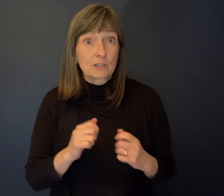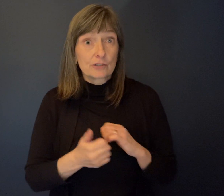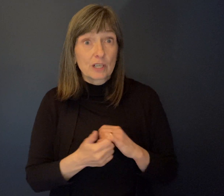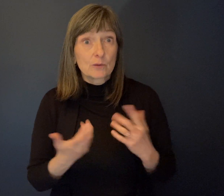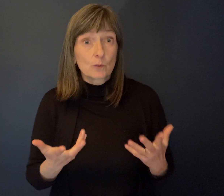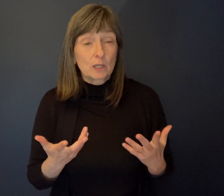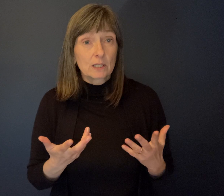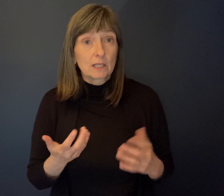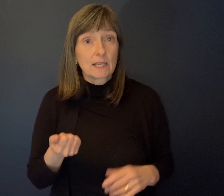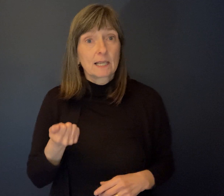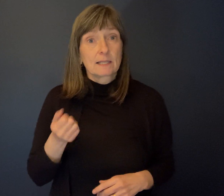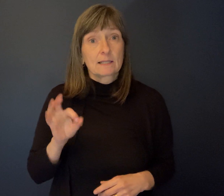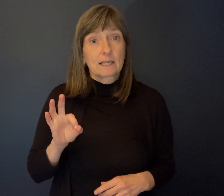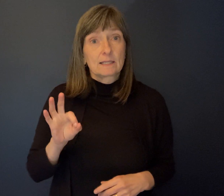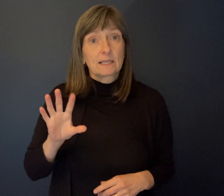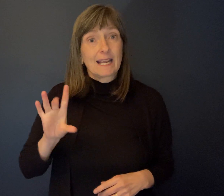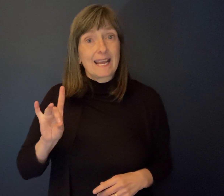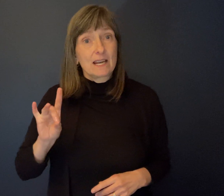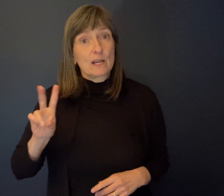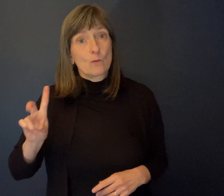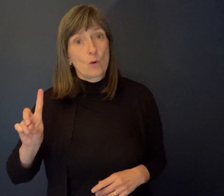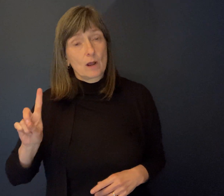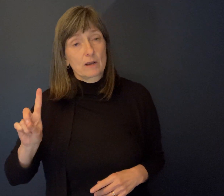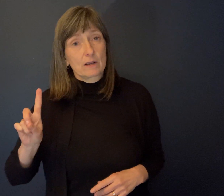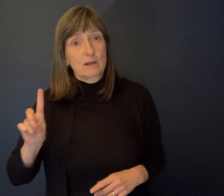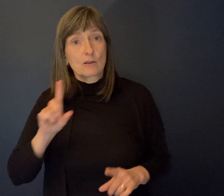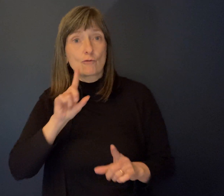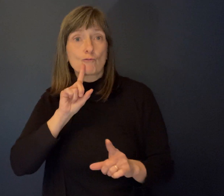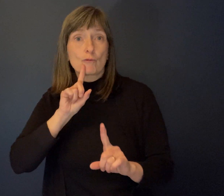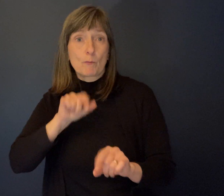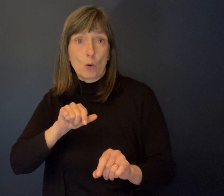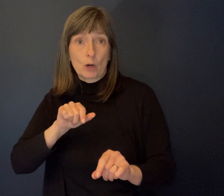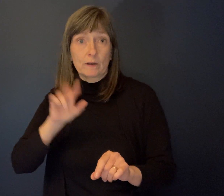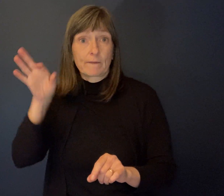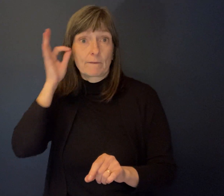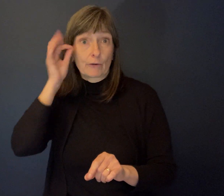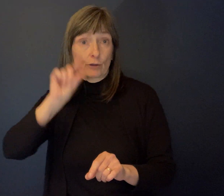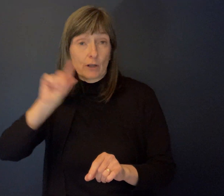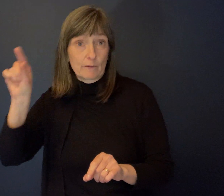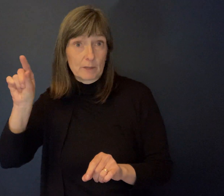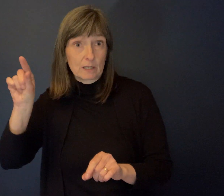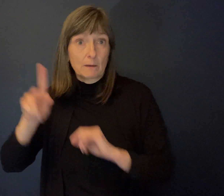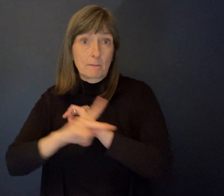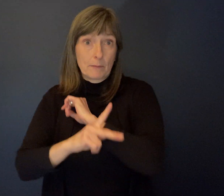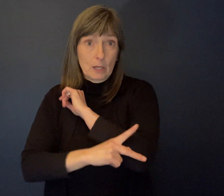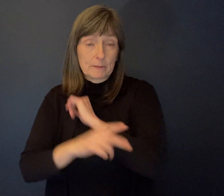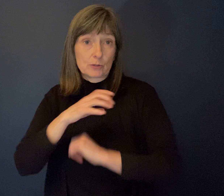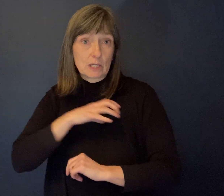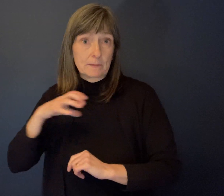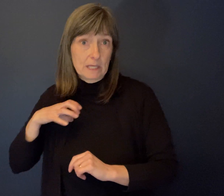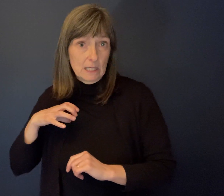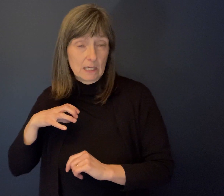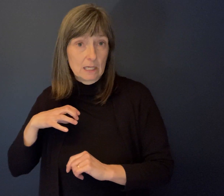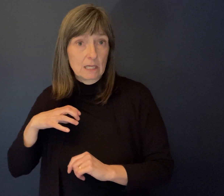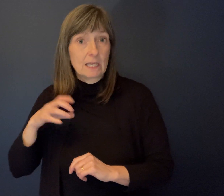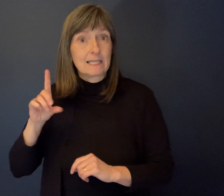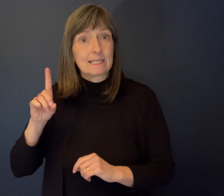1981 obstacles report. And that was a federal document and it was done through a parliamentary committee, uh, by David Smith. And